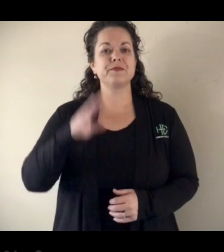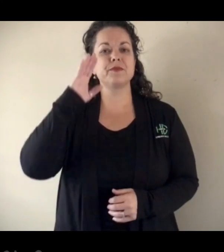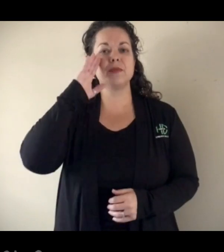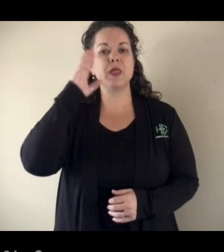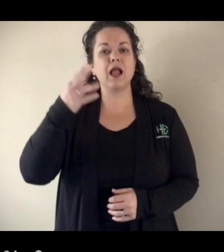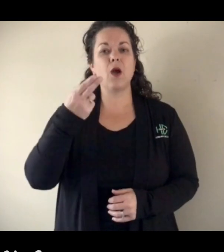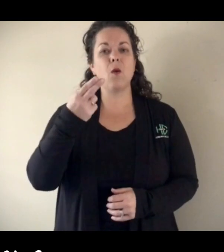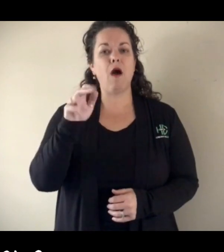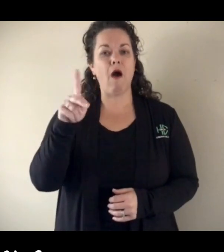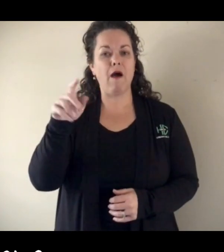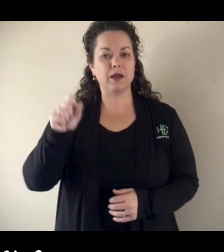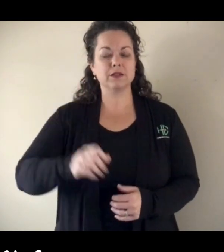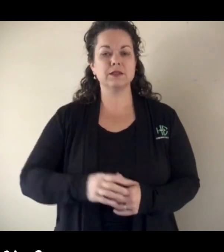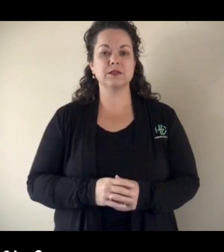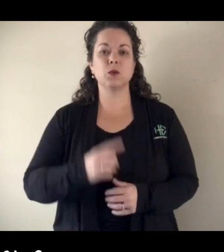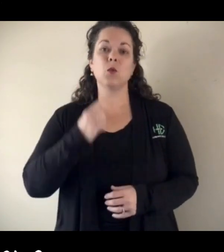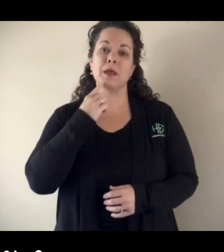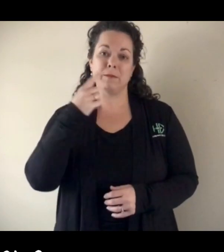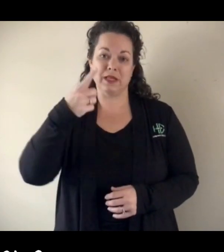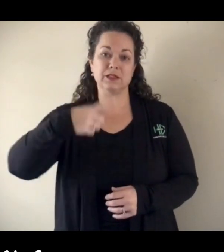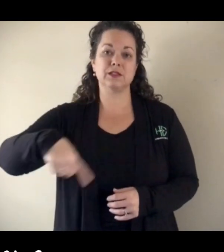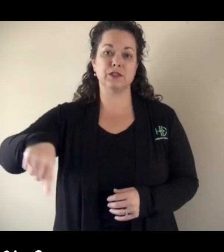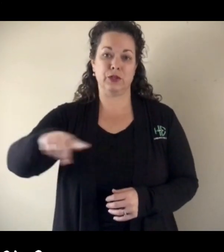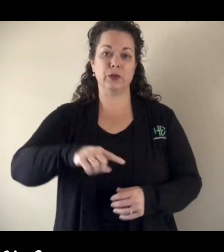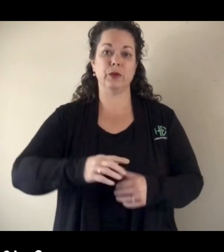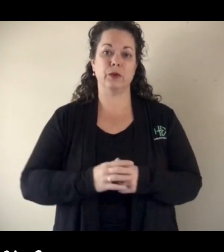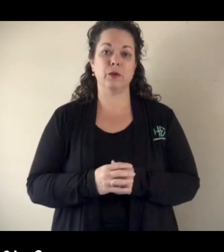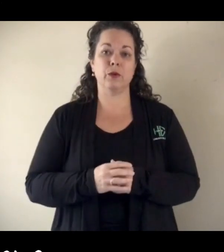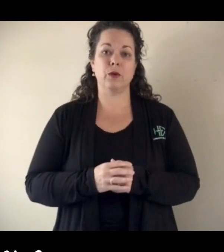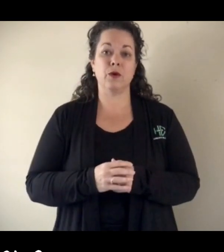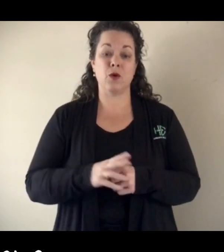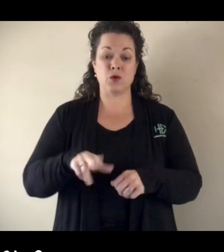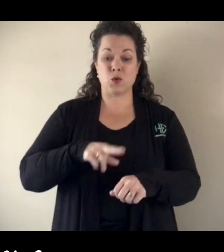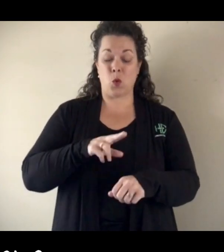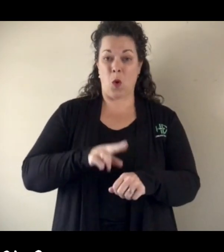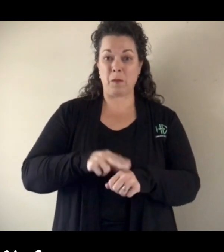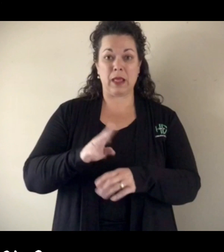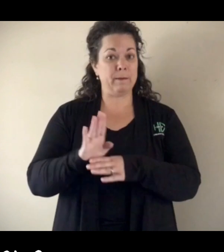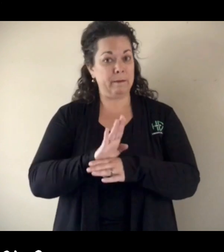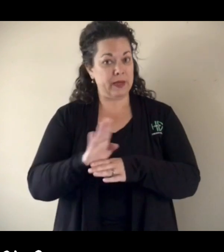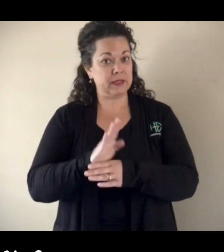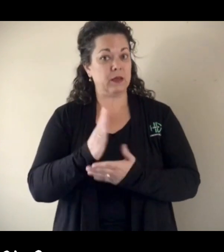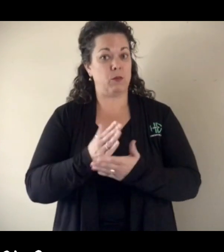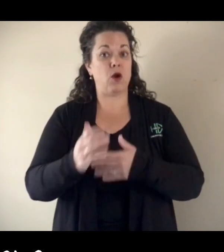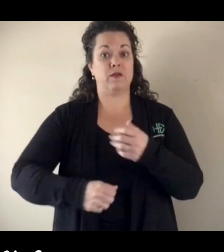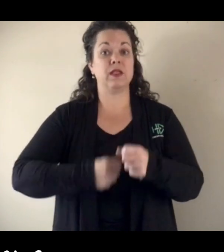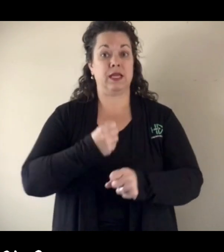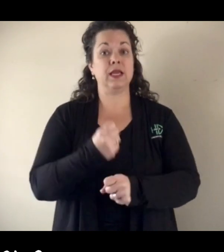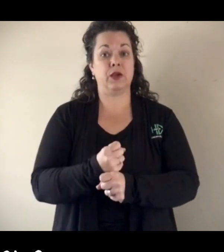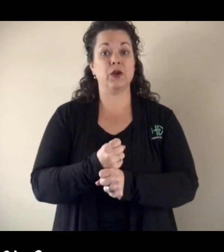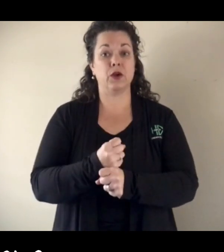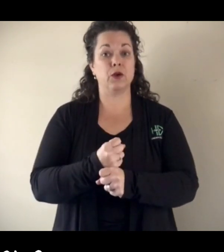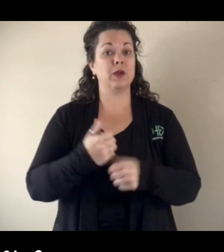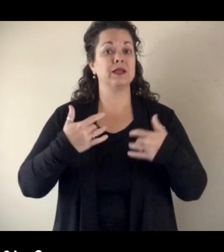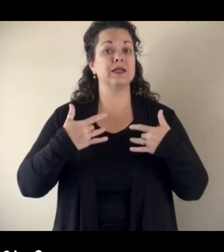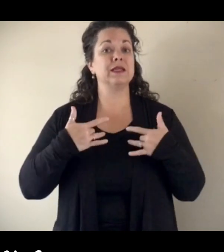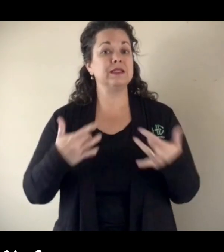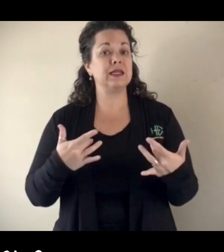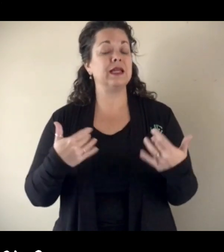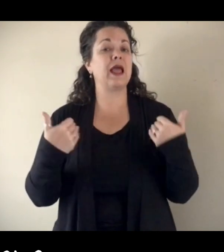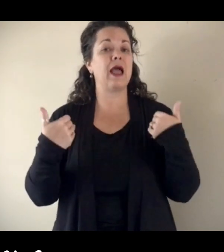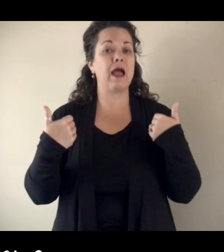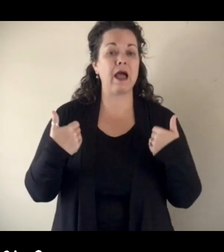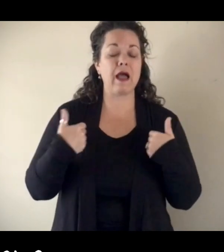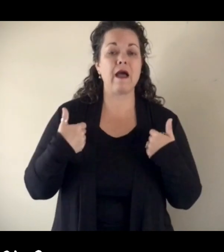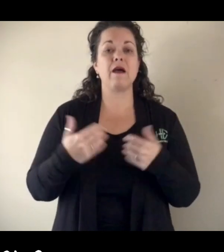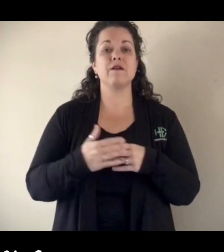Hello Hawks! We sure miss you being around. This is normally a very busy time of year. We have